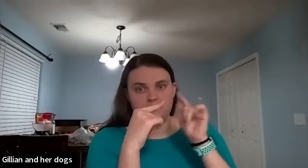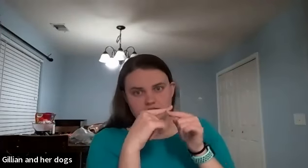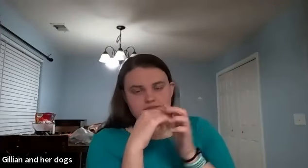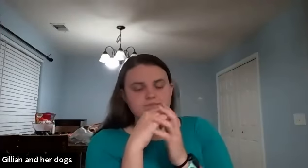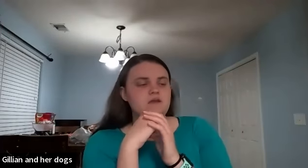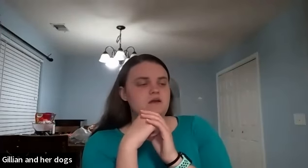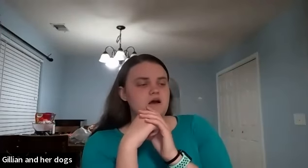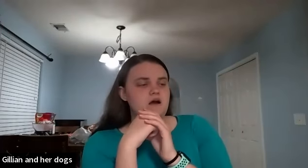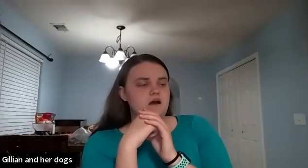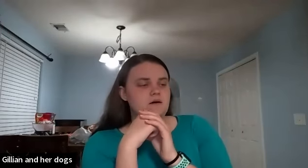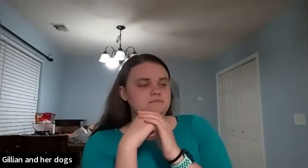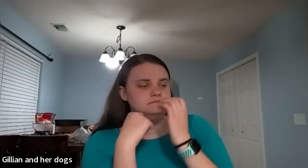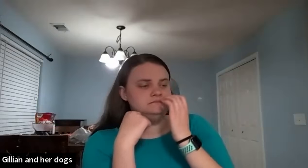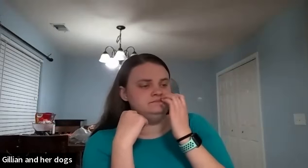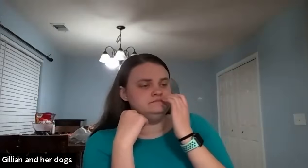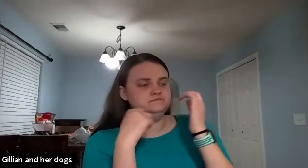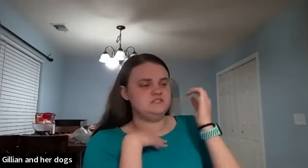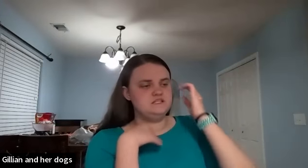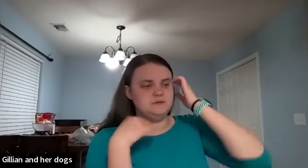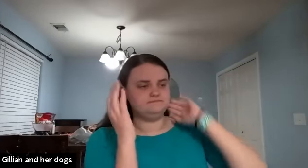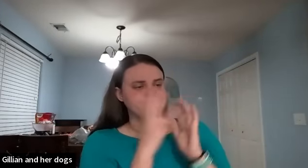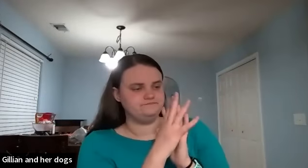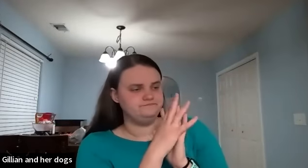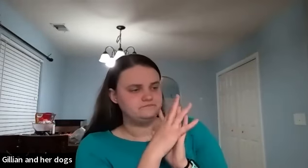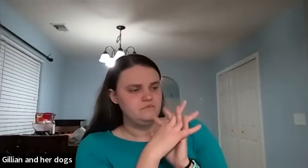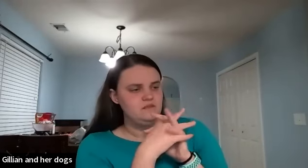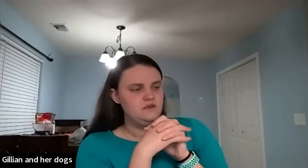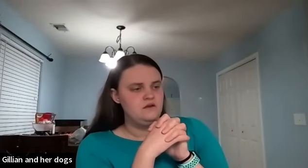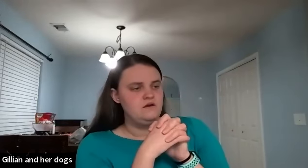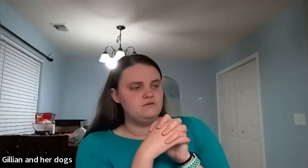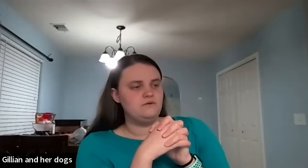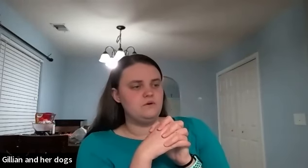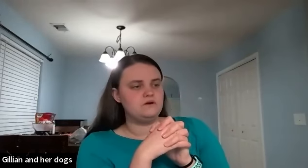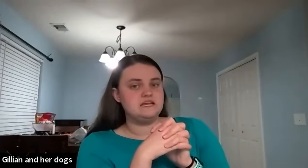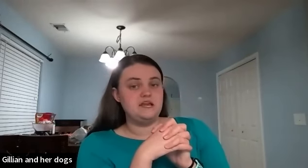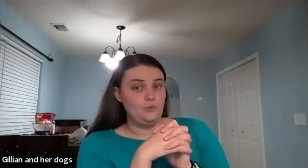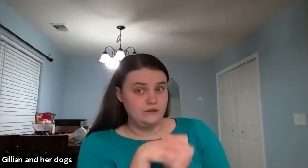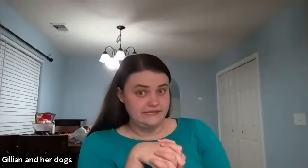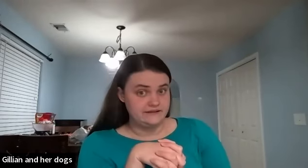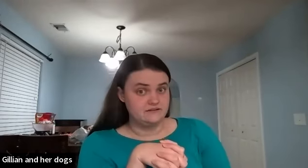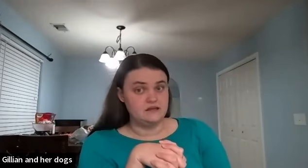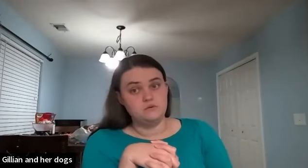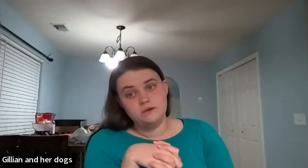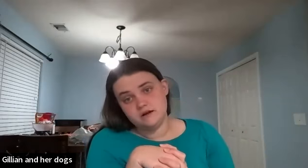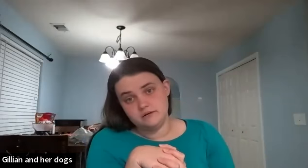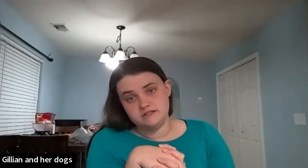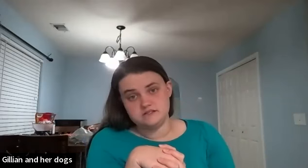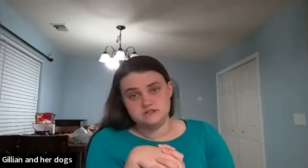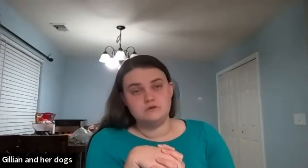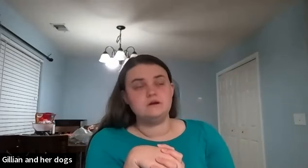about um excuse me for saying we like we're going to the store